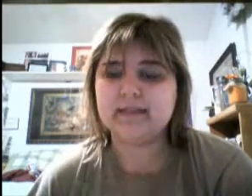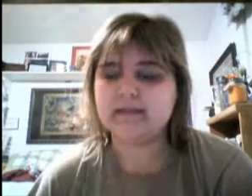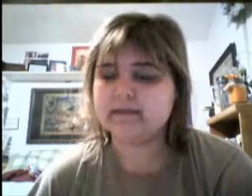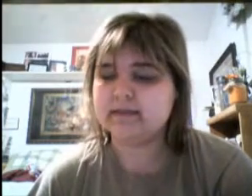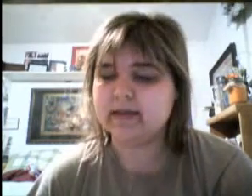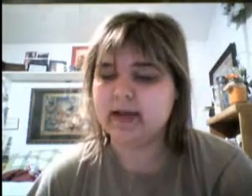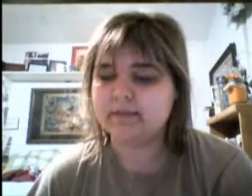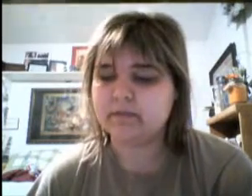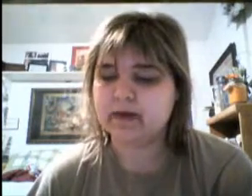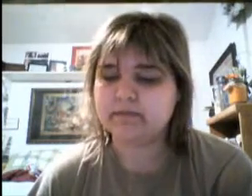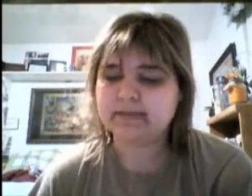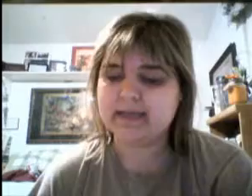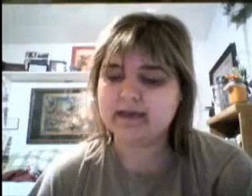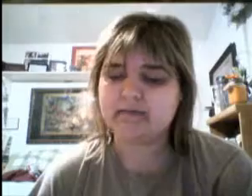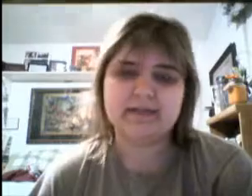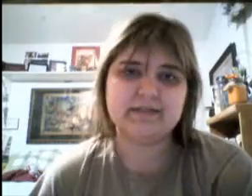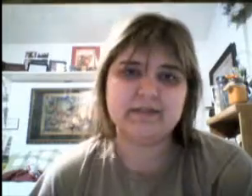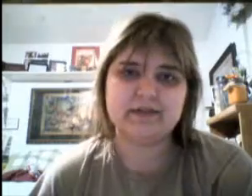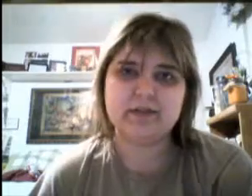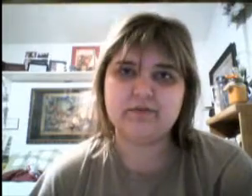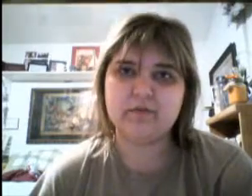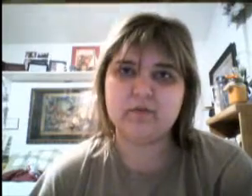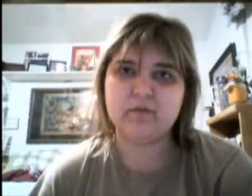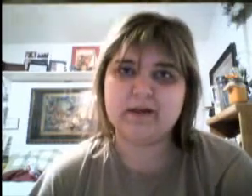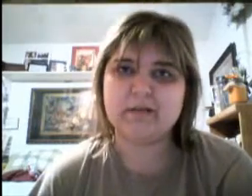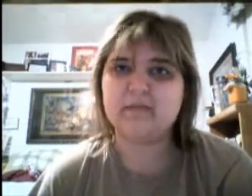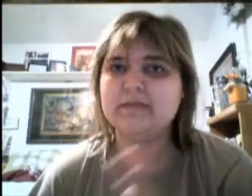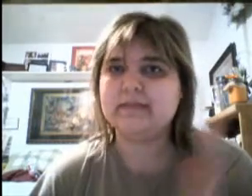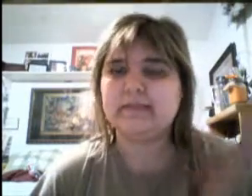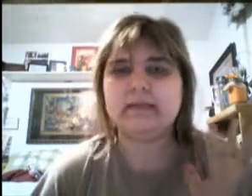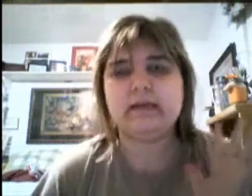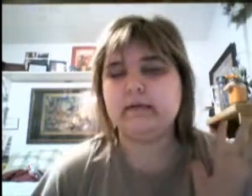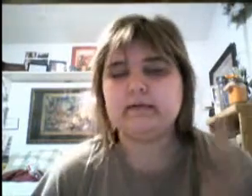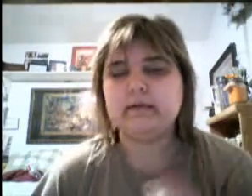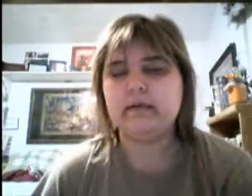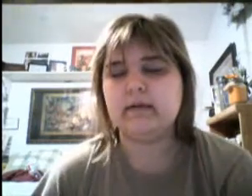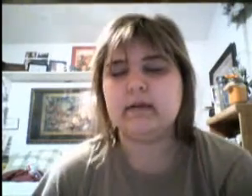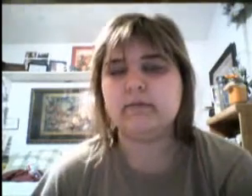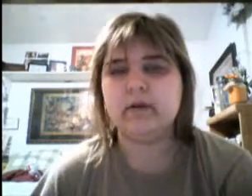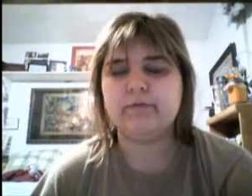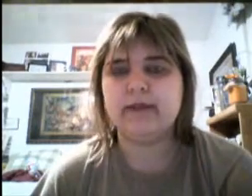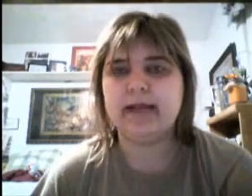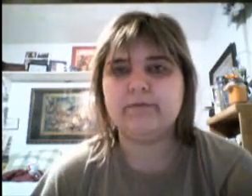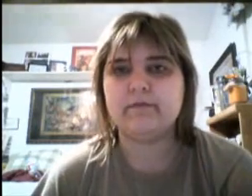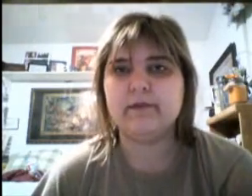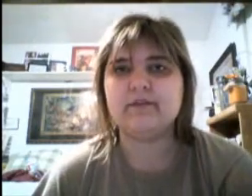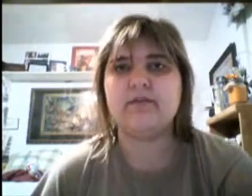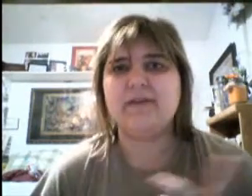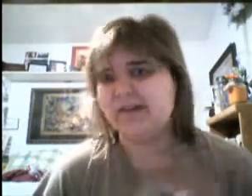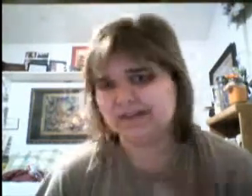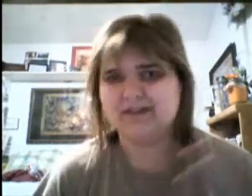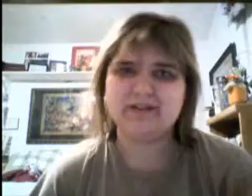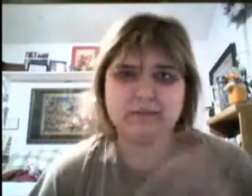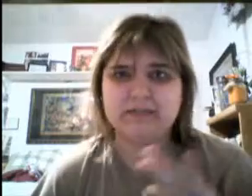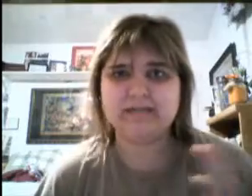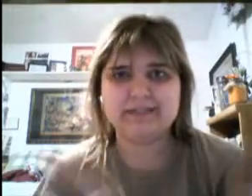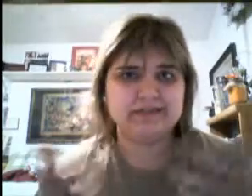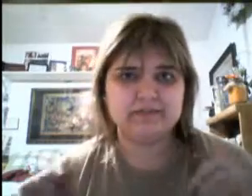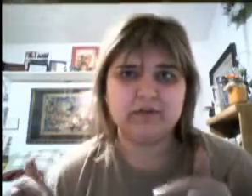that happened when I was there, because if I try to remember without notes, I'd probably forget half of it. So if I look down a couple times, I'm